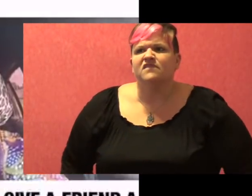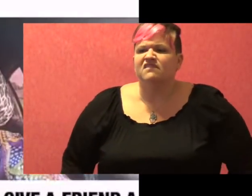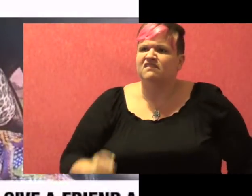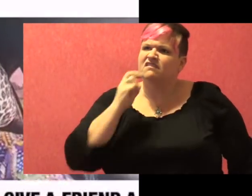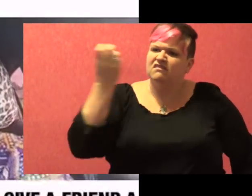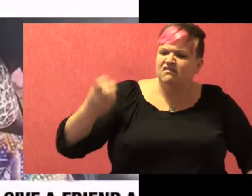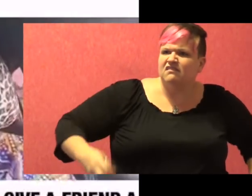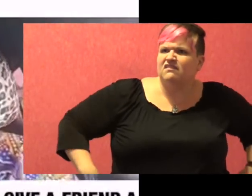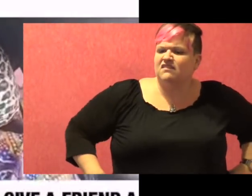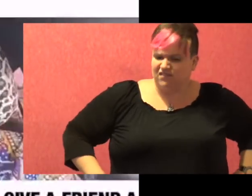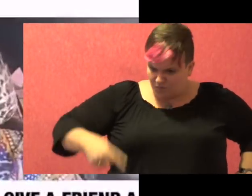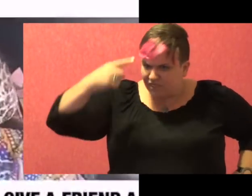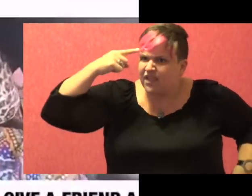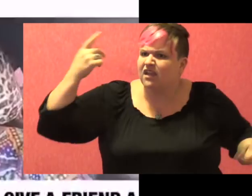Hell, the hell you think this is?